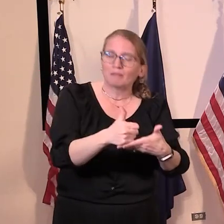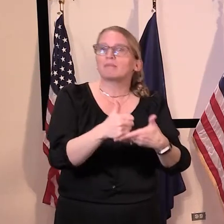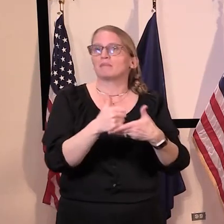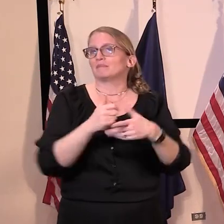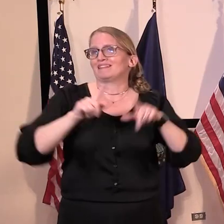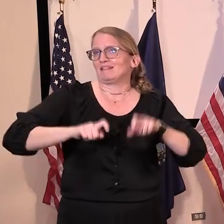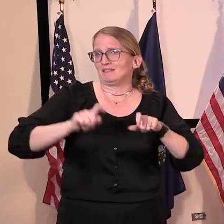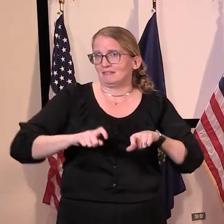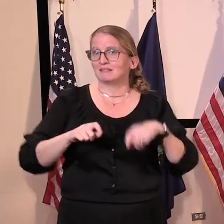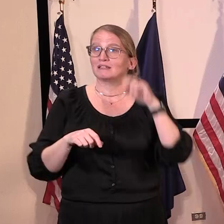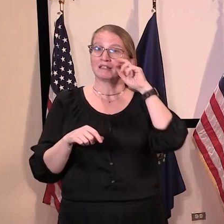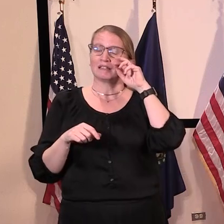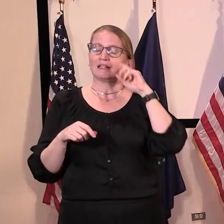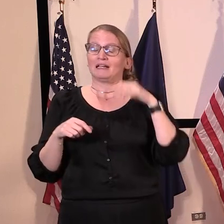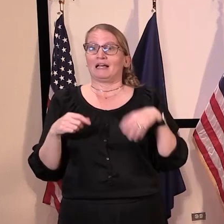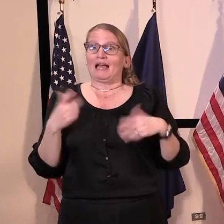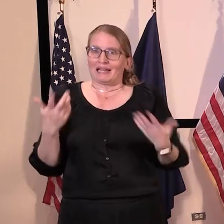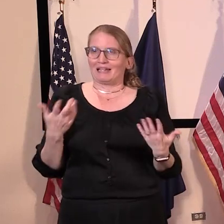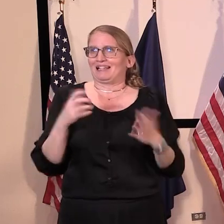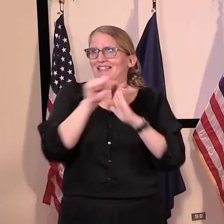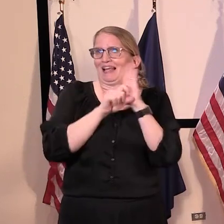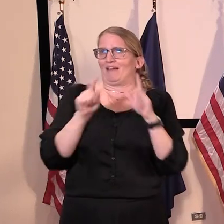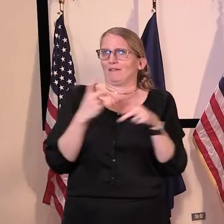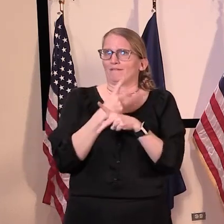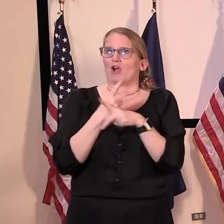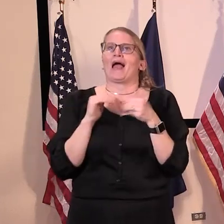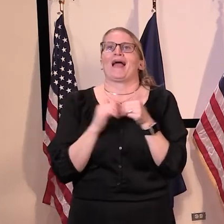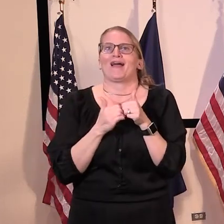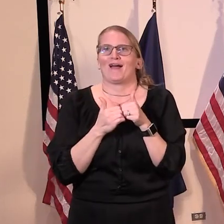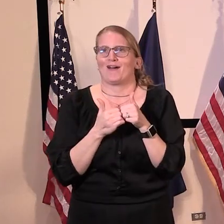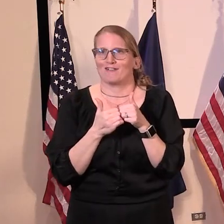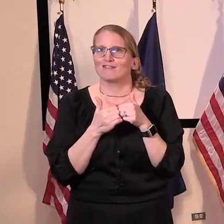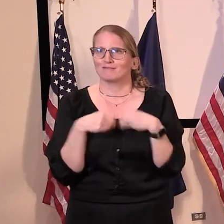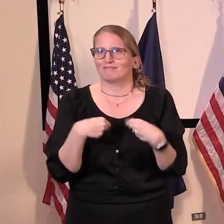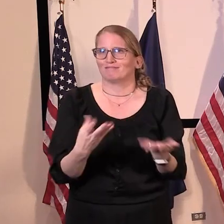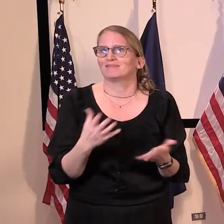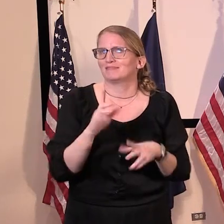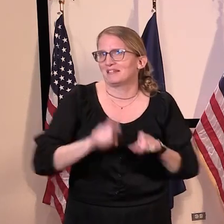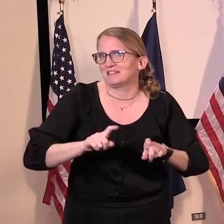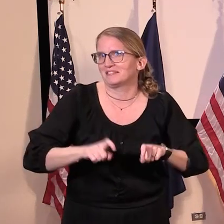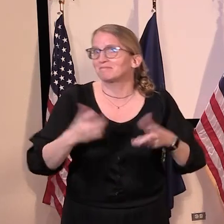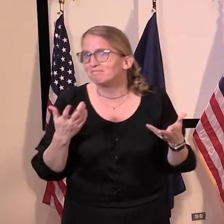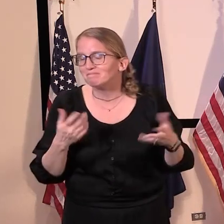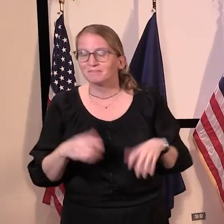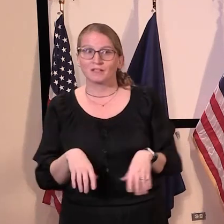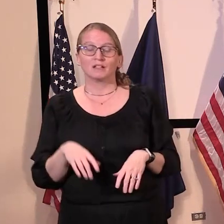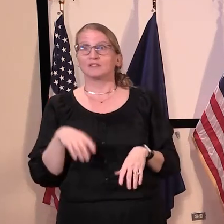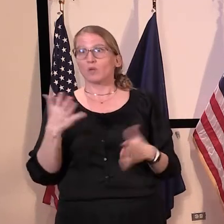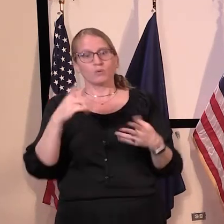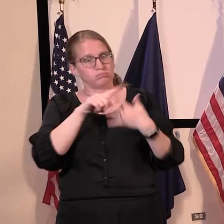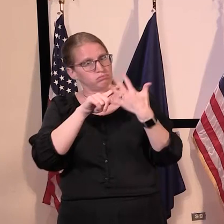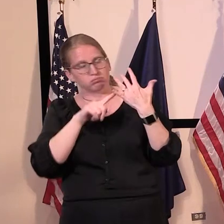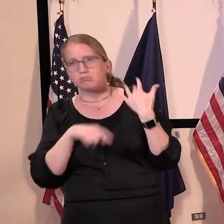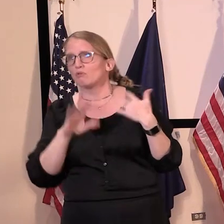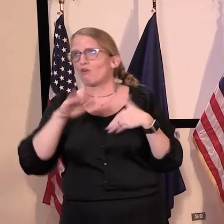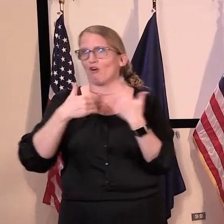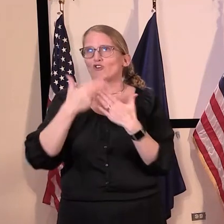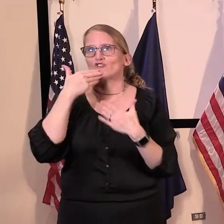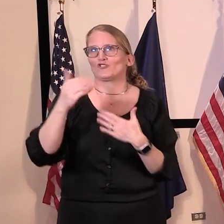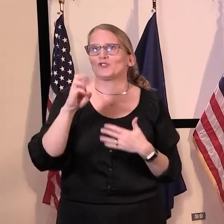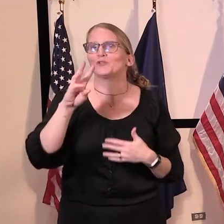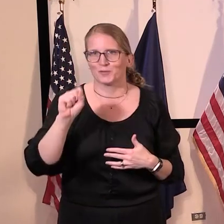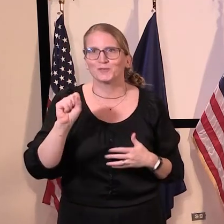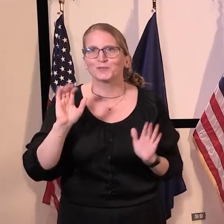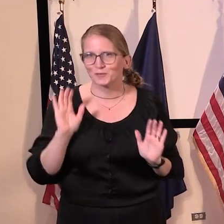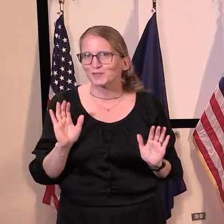of implementation is going to occur. So this is good news. But I want to also acknowledge